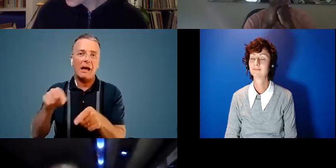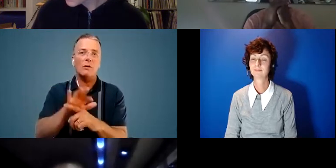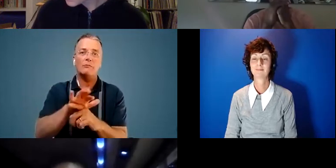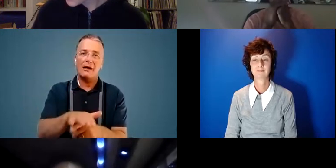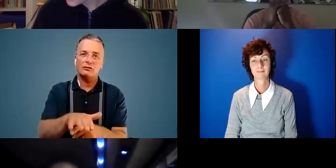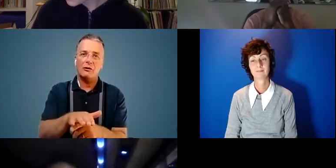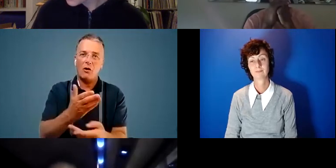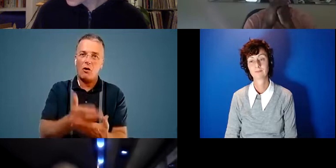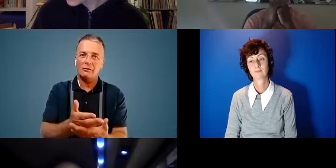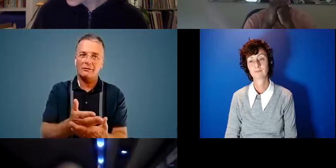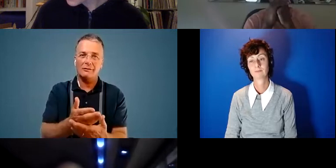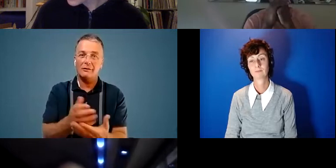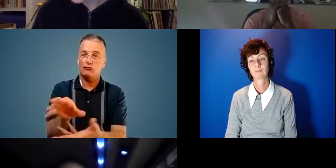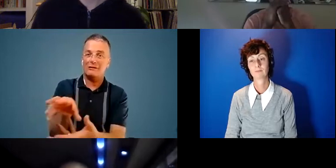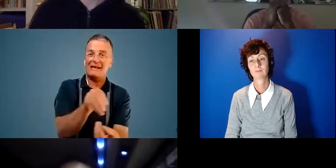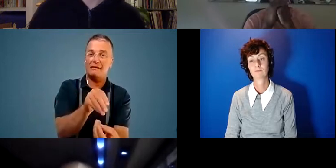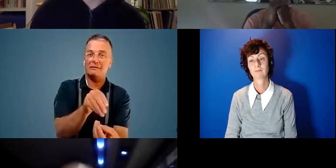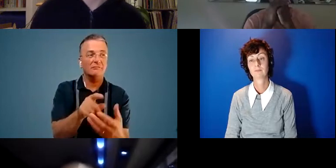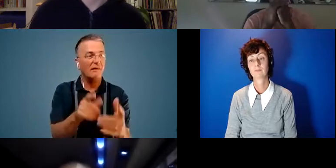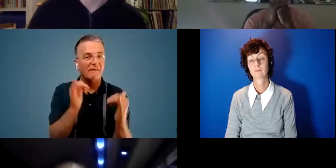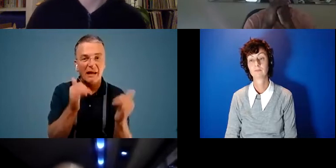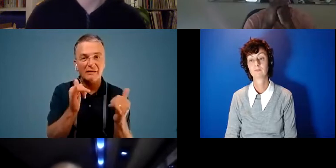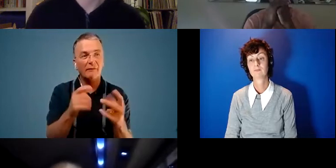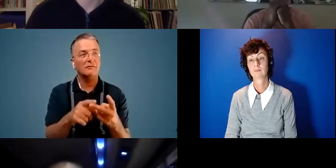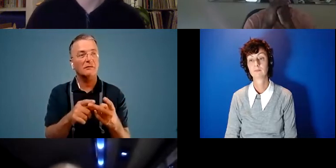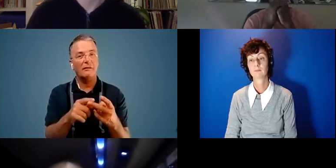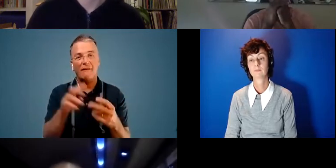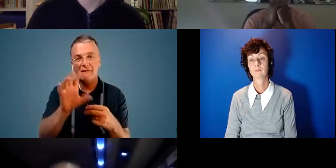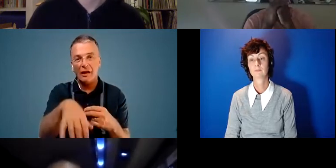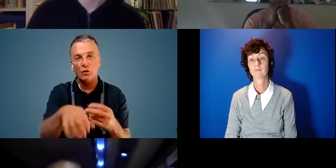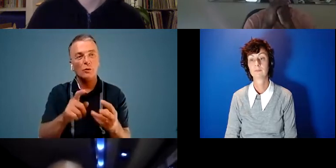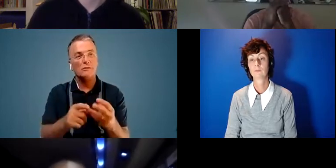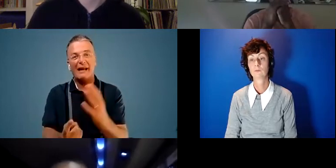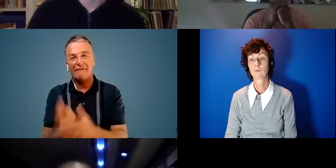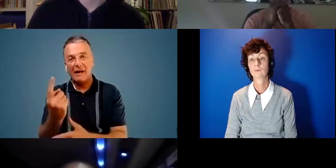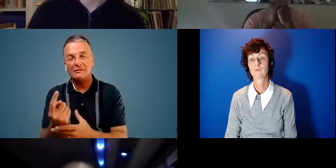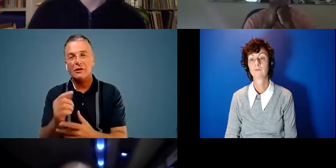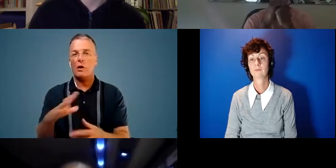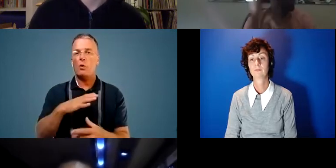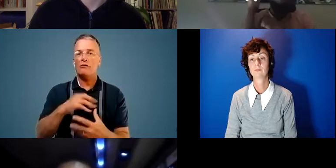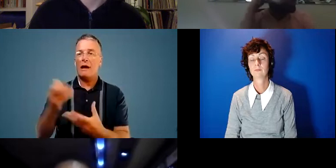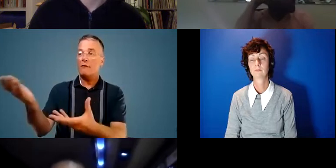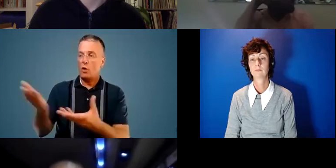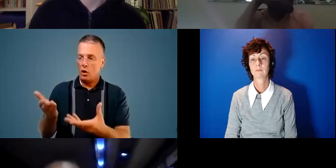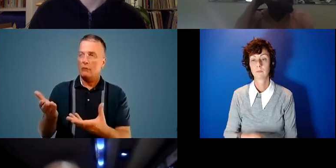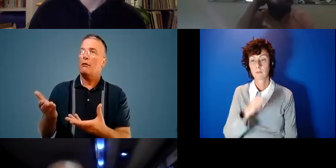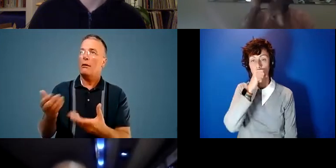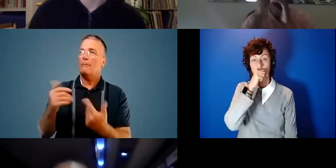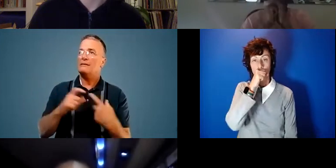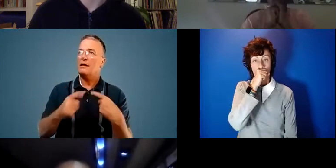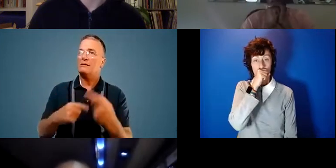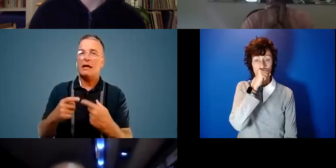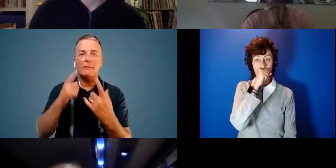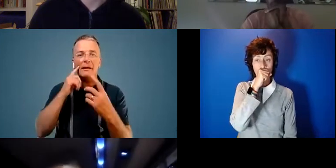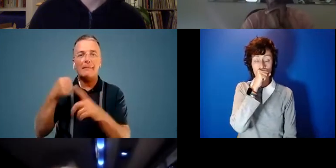on receivers like festivals and venues and events so they're already getting some work that's had its sustainability and its